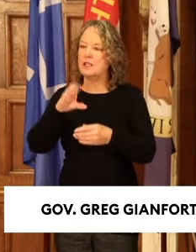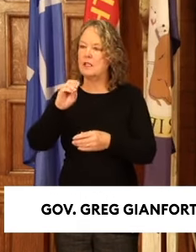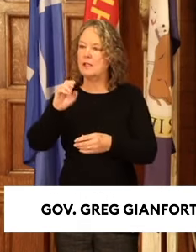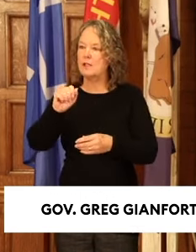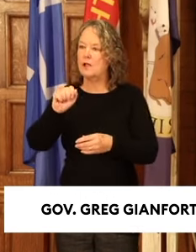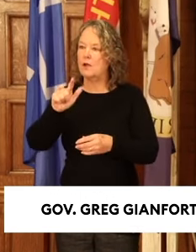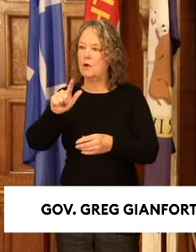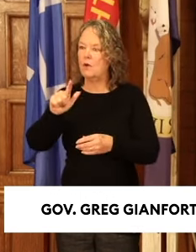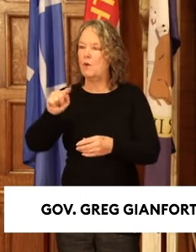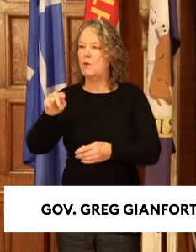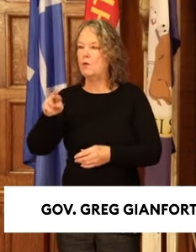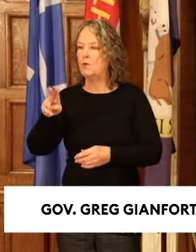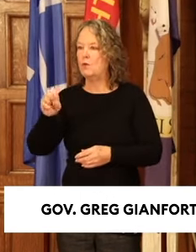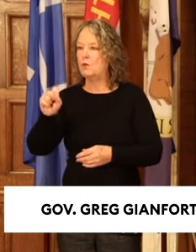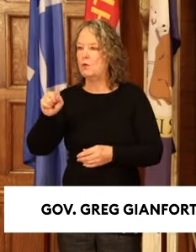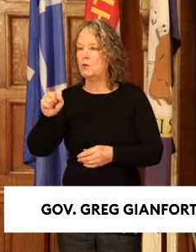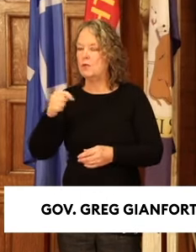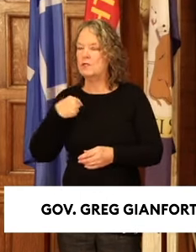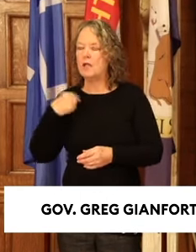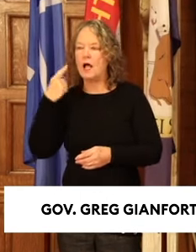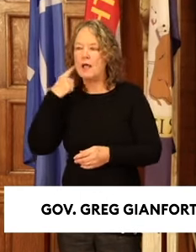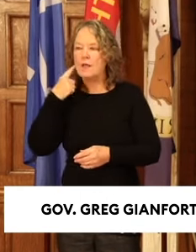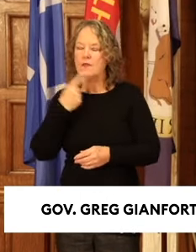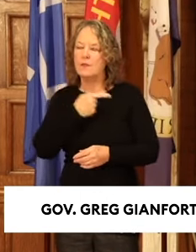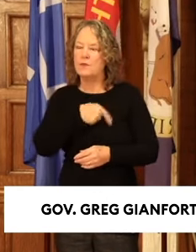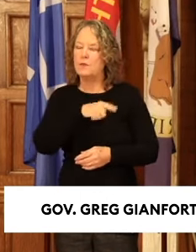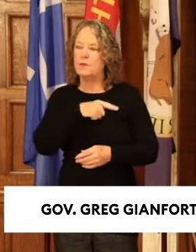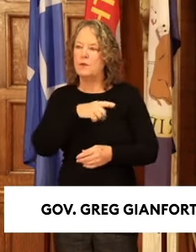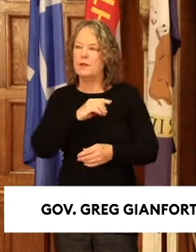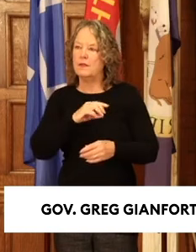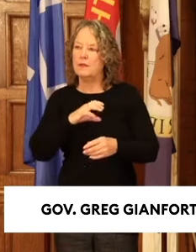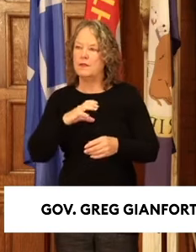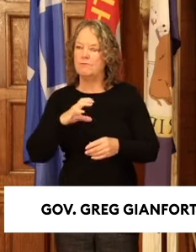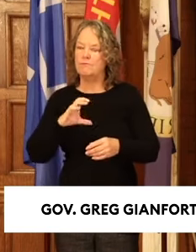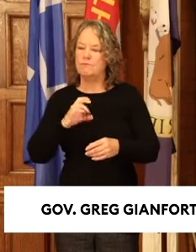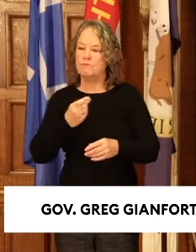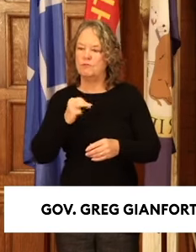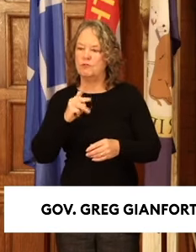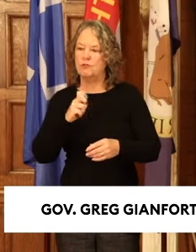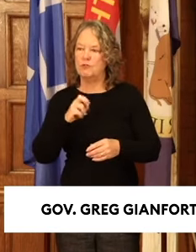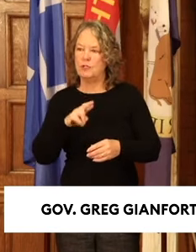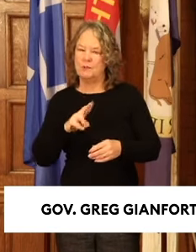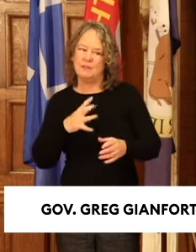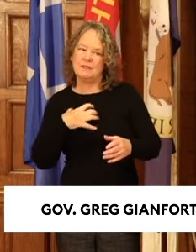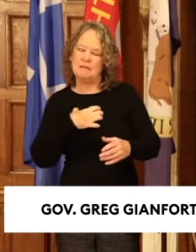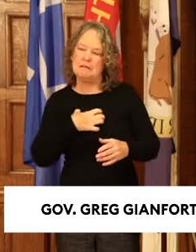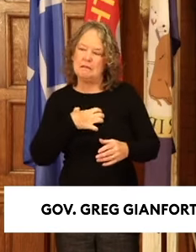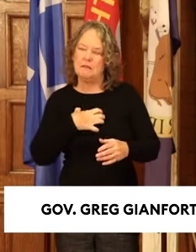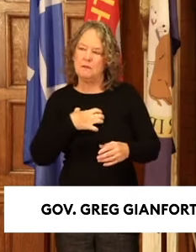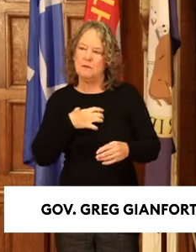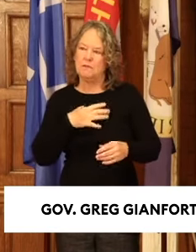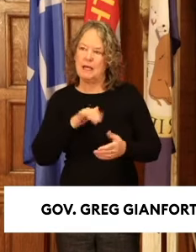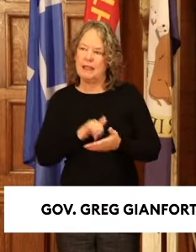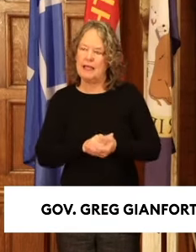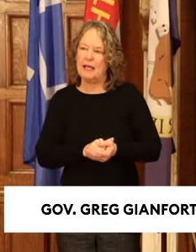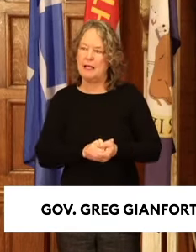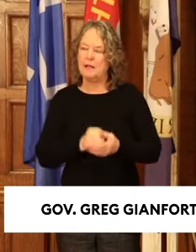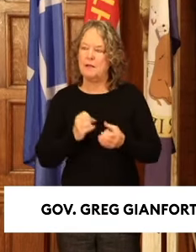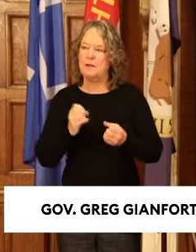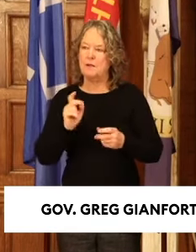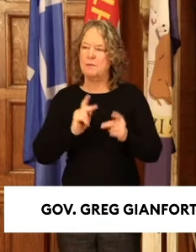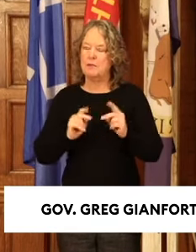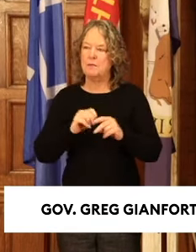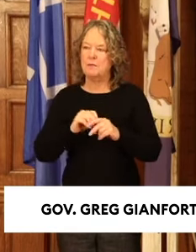governor's office, as well as public leadership in both chambers, is agitated by this possibility. There's people from all factions and the